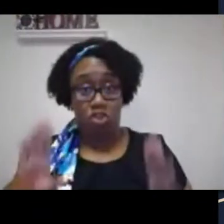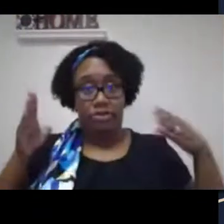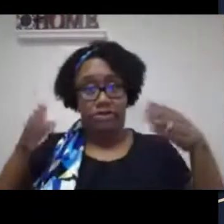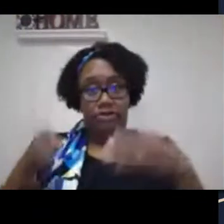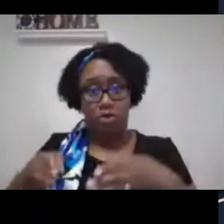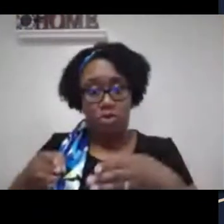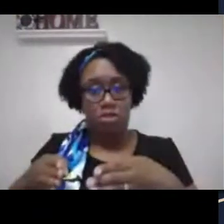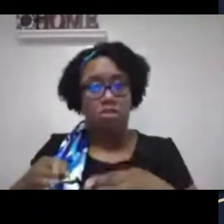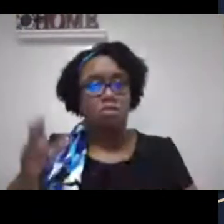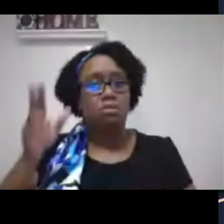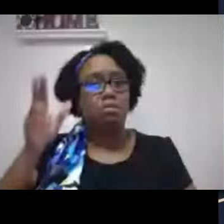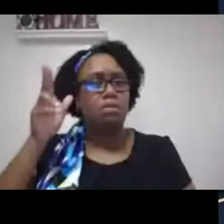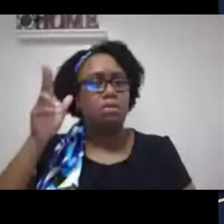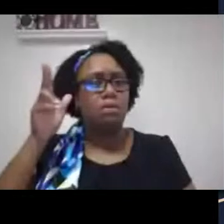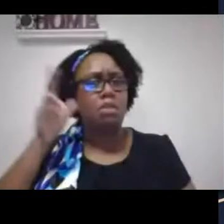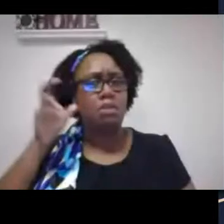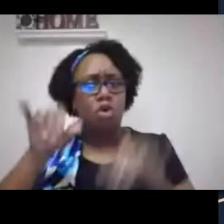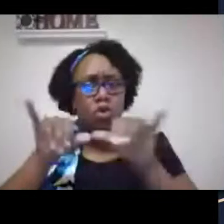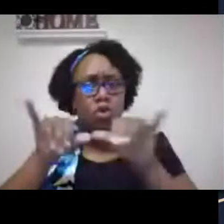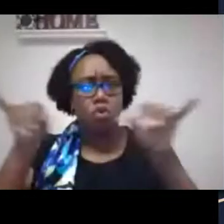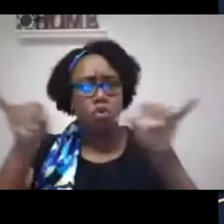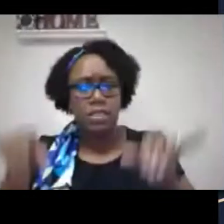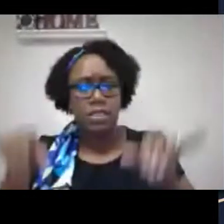This is typically for audiologists.